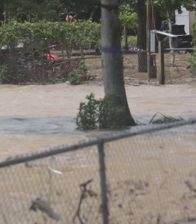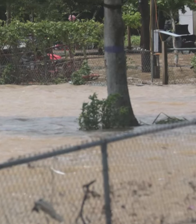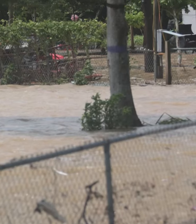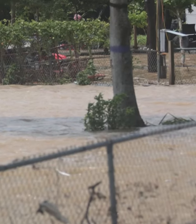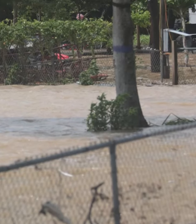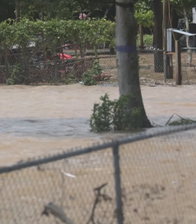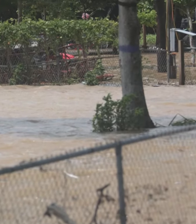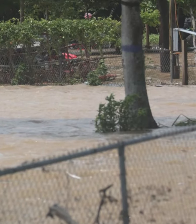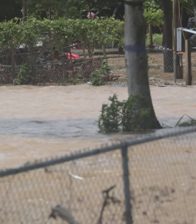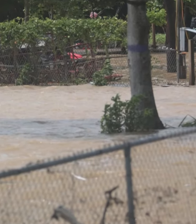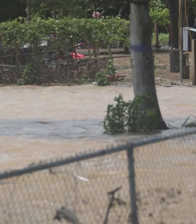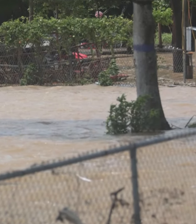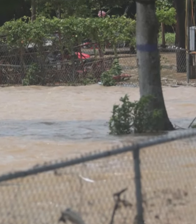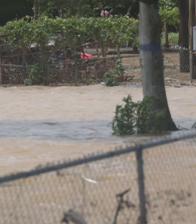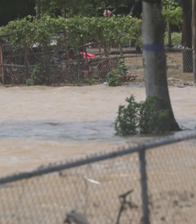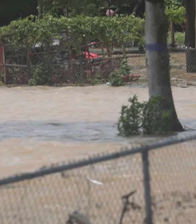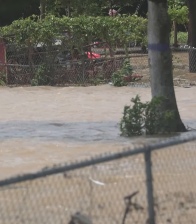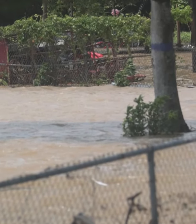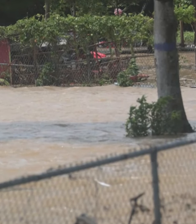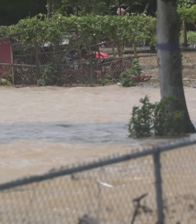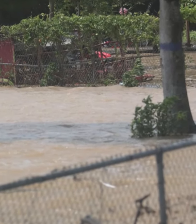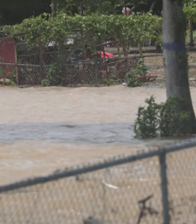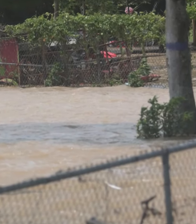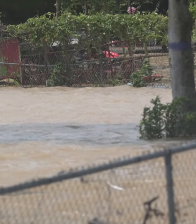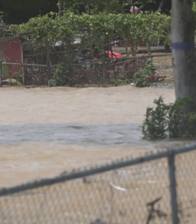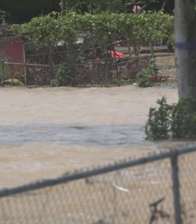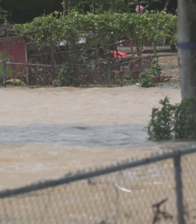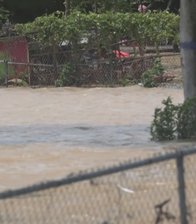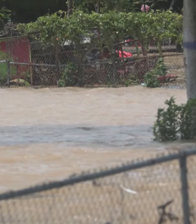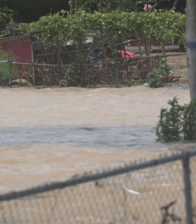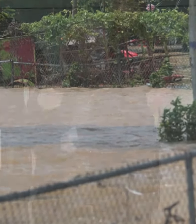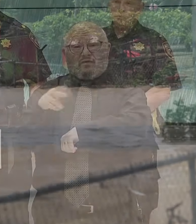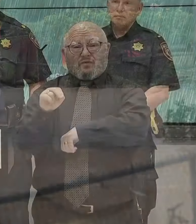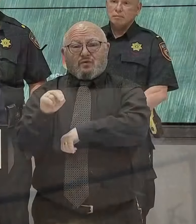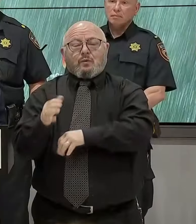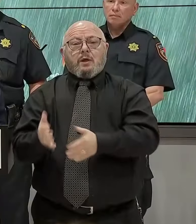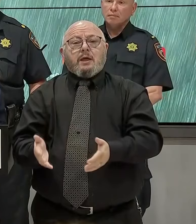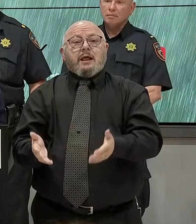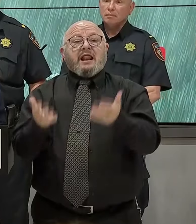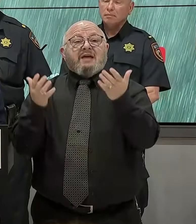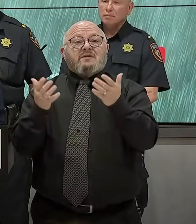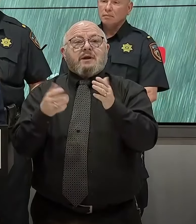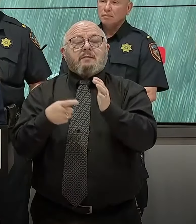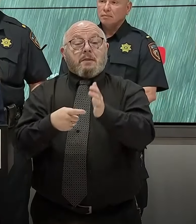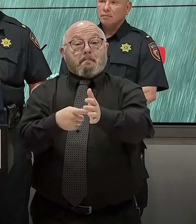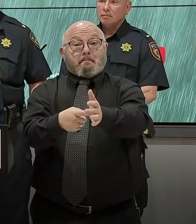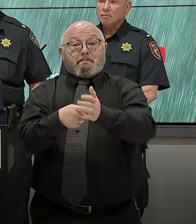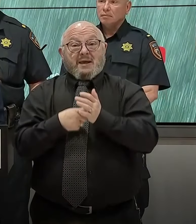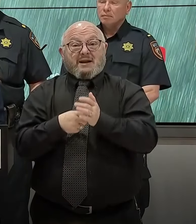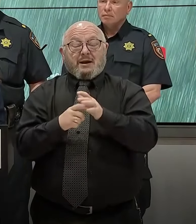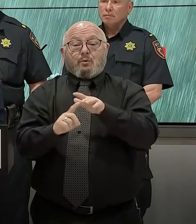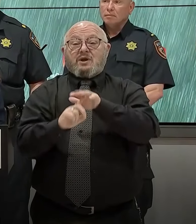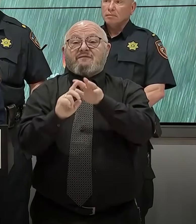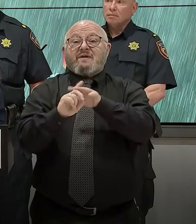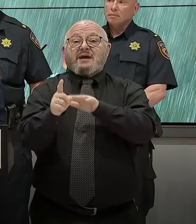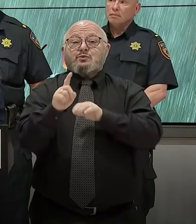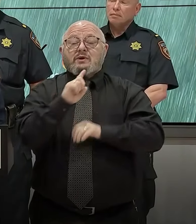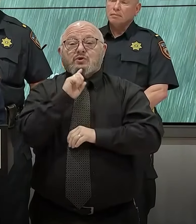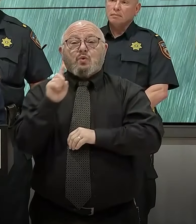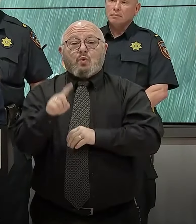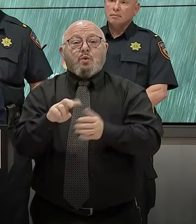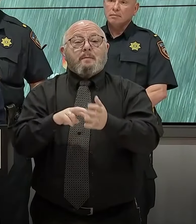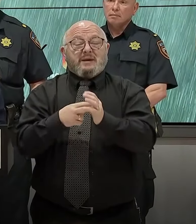At this time, as of 1030, we are lifting the mandatory evacuation order, which means